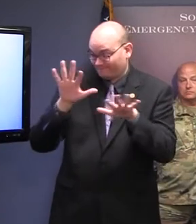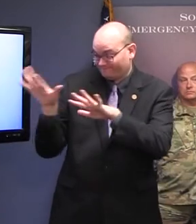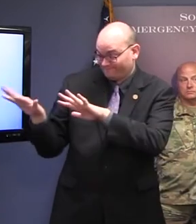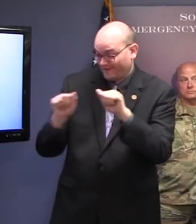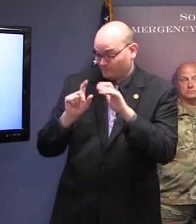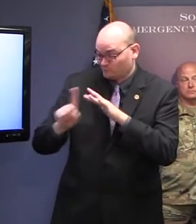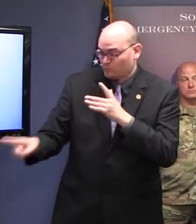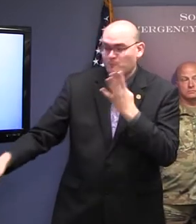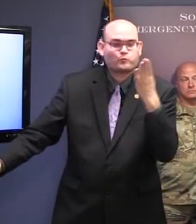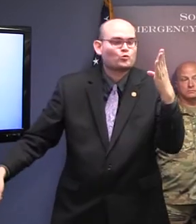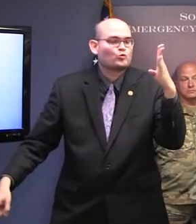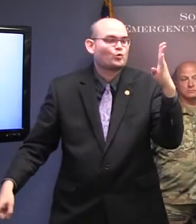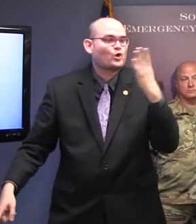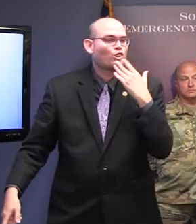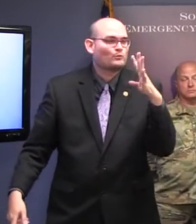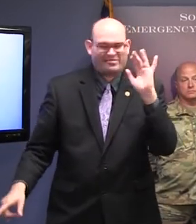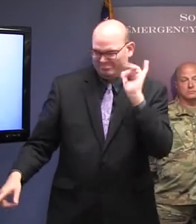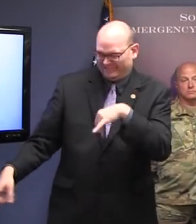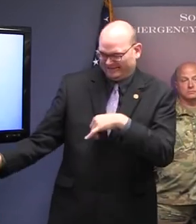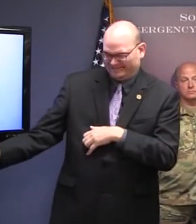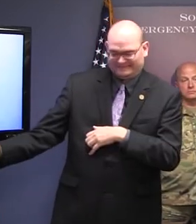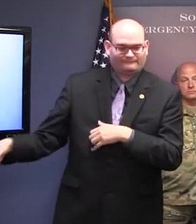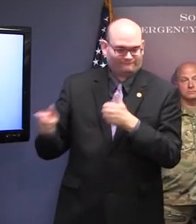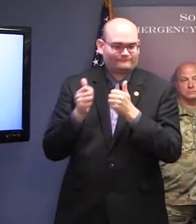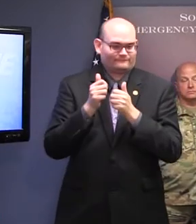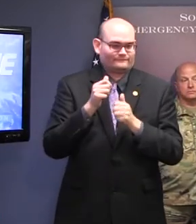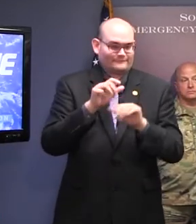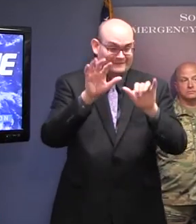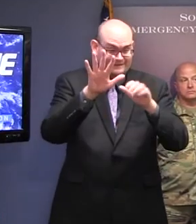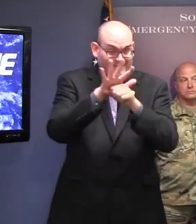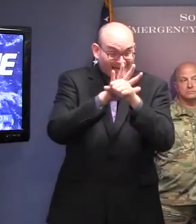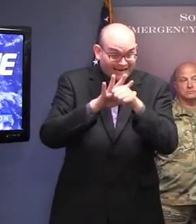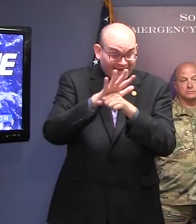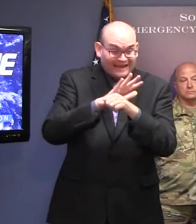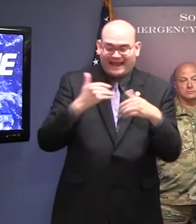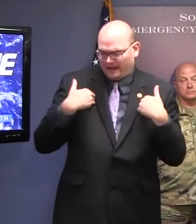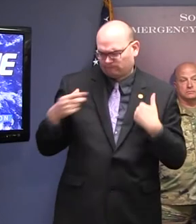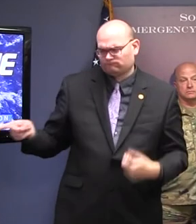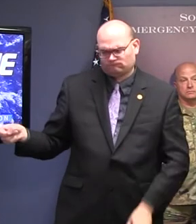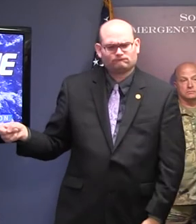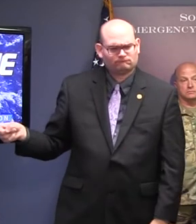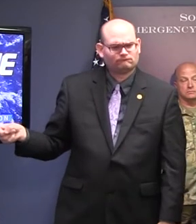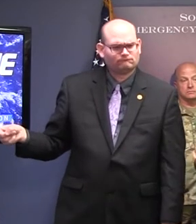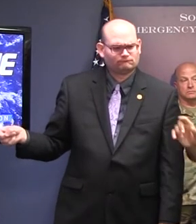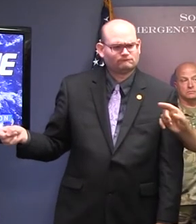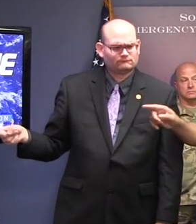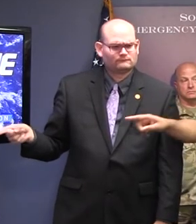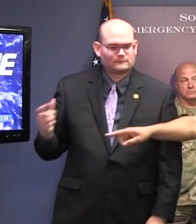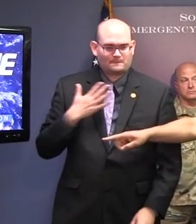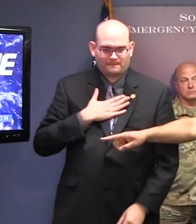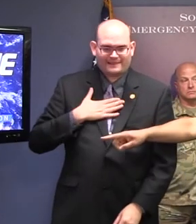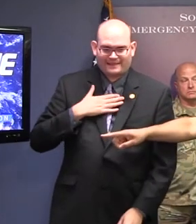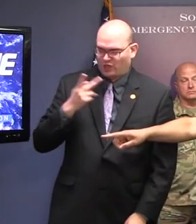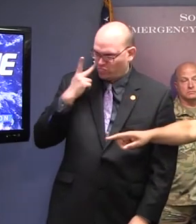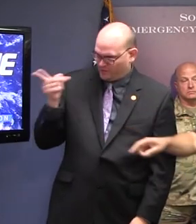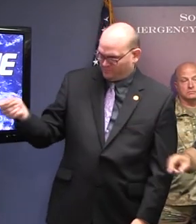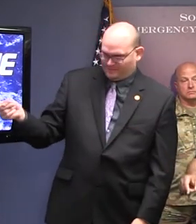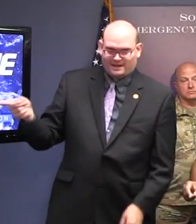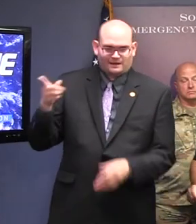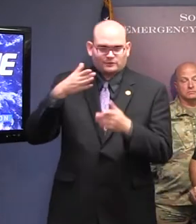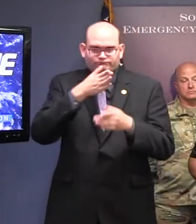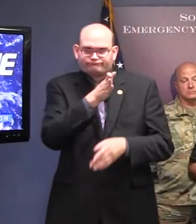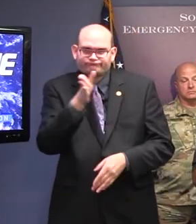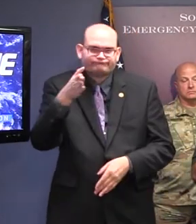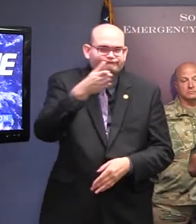Please, if your area is designated to evacuate, please follow that